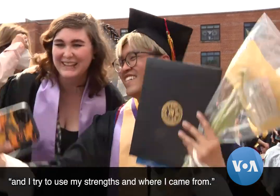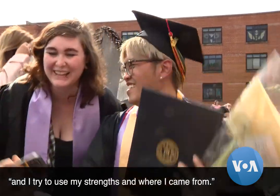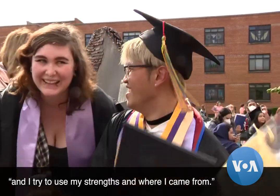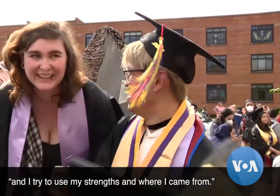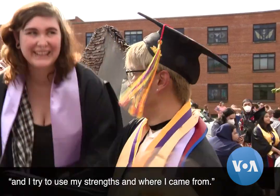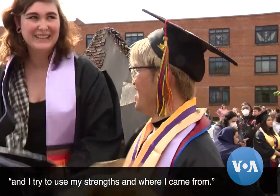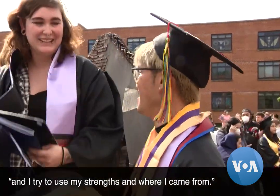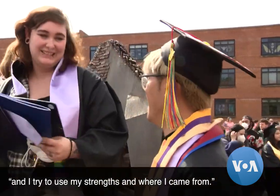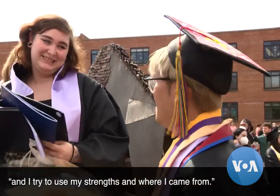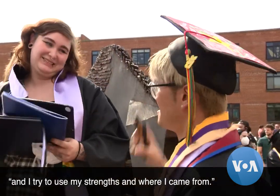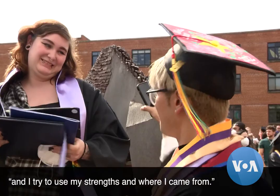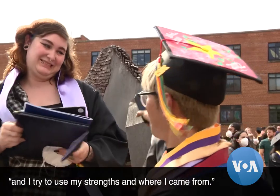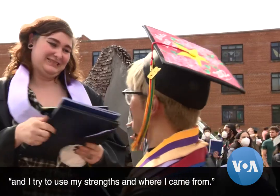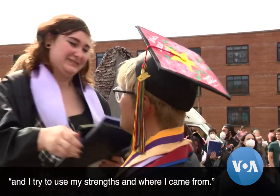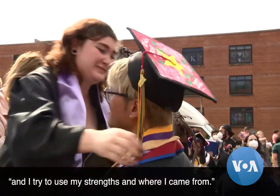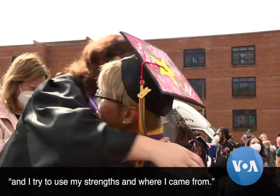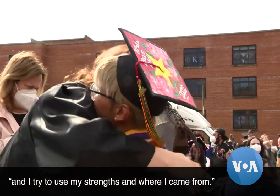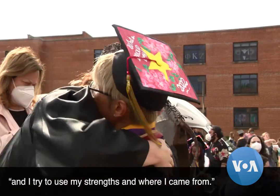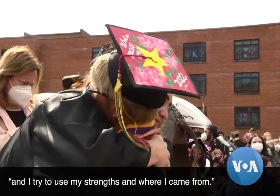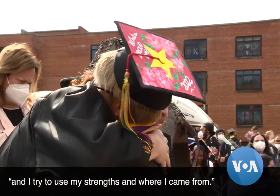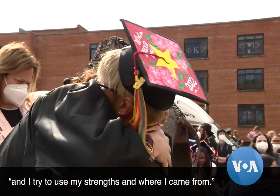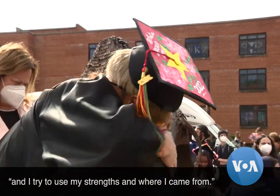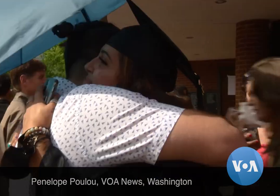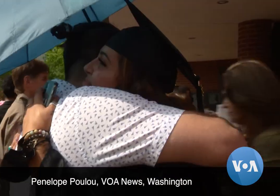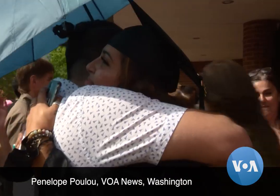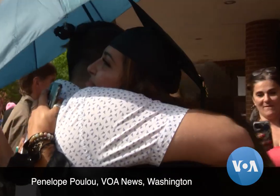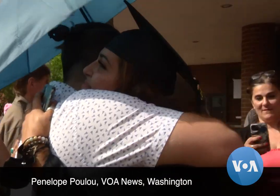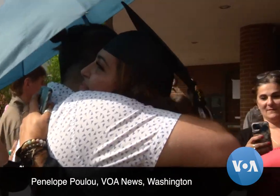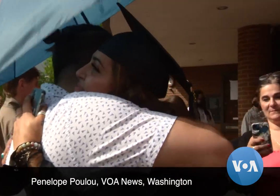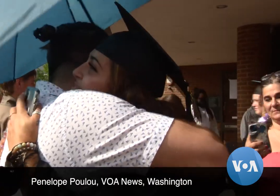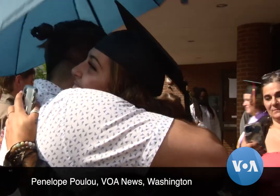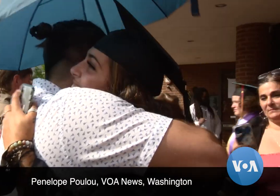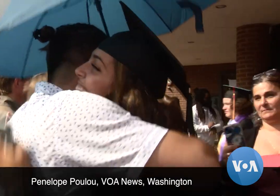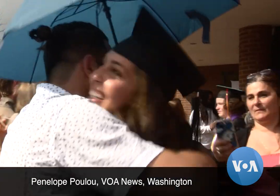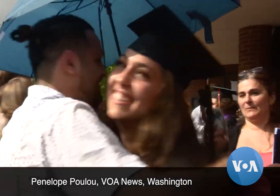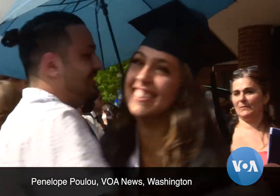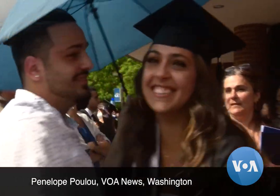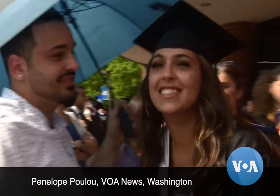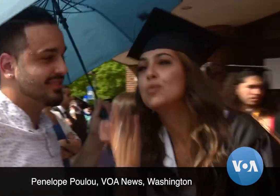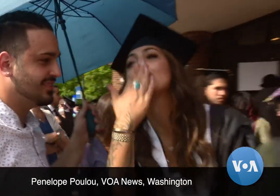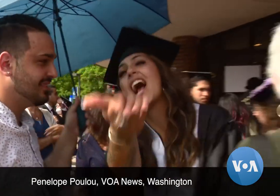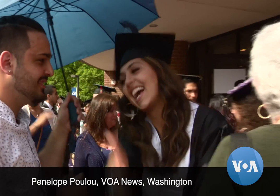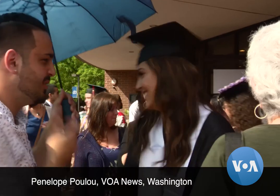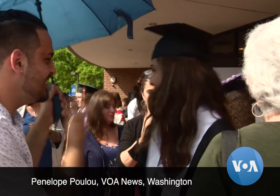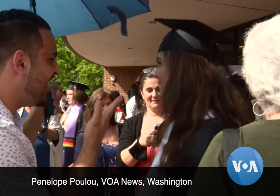And, you know, I try to use my strengths and where I came from. Penelope Poulou, VOA News, Washington. .